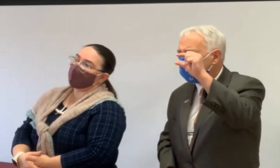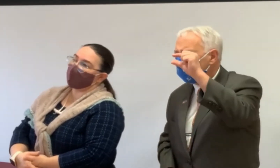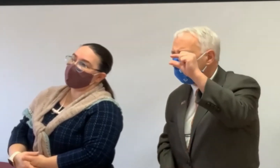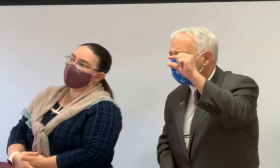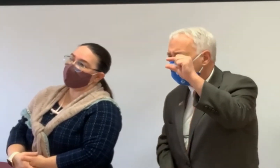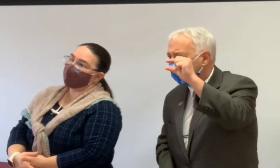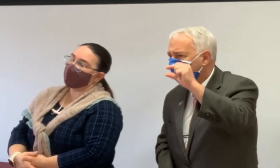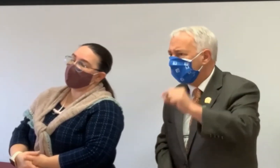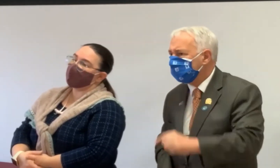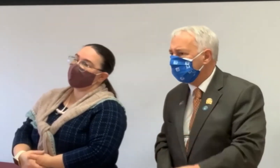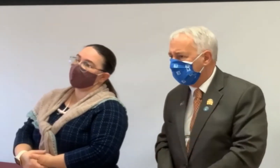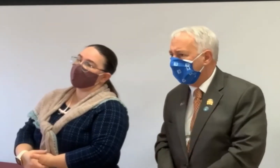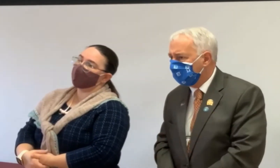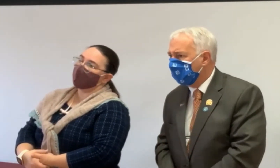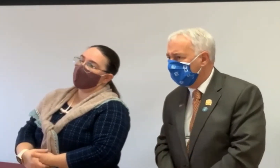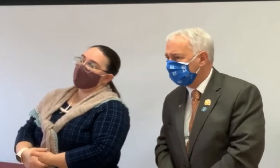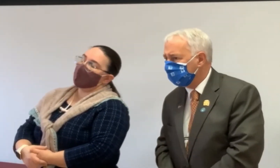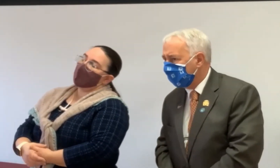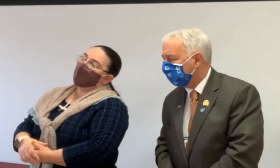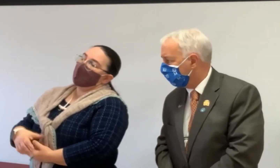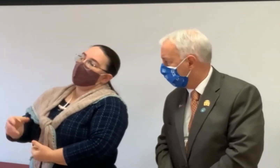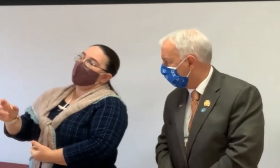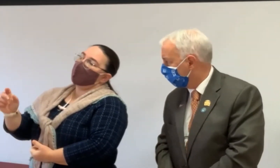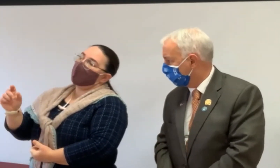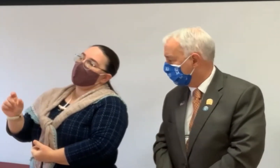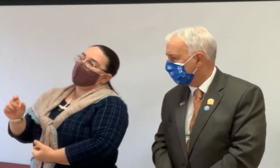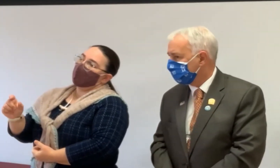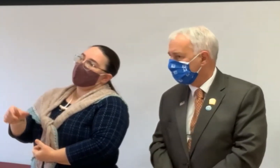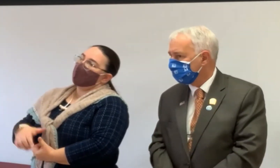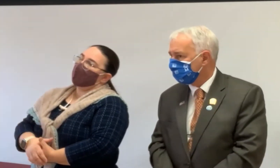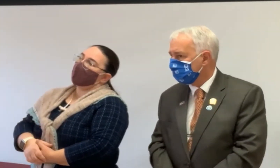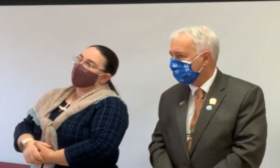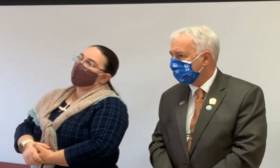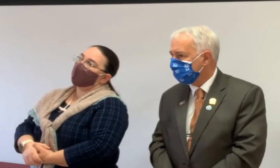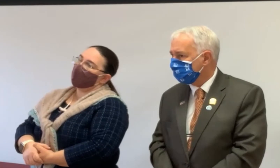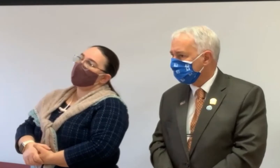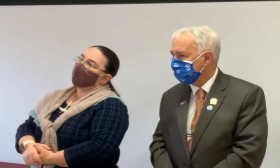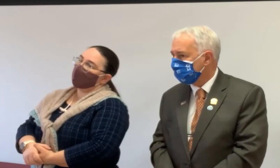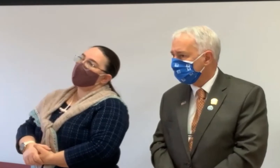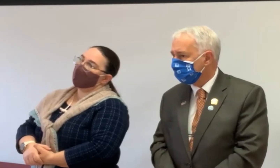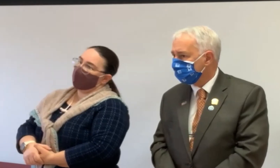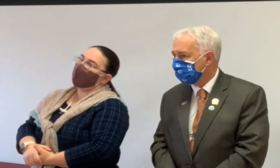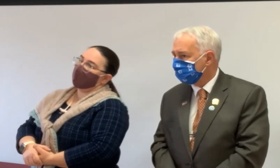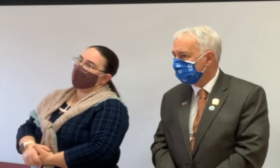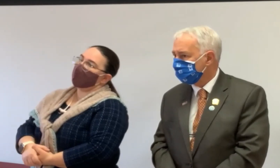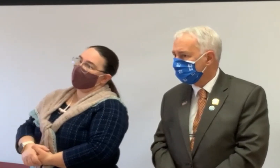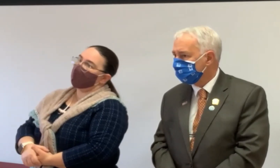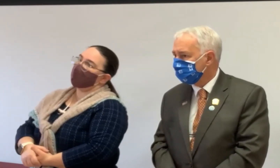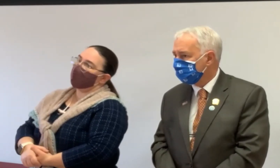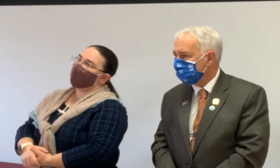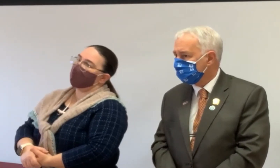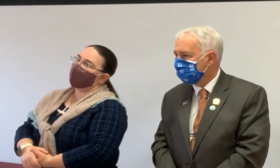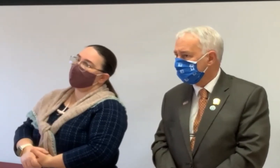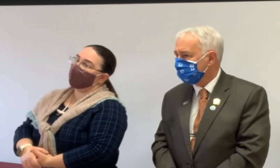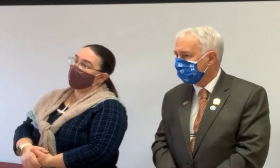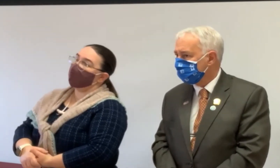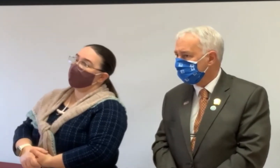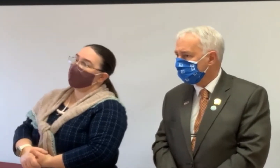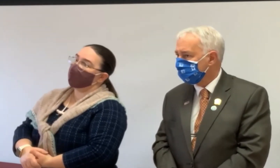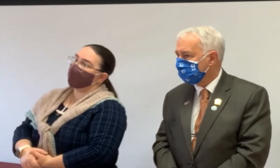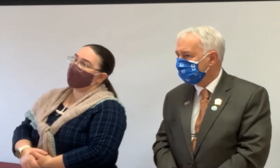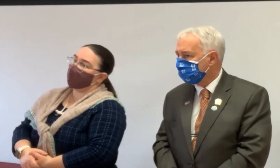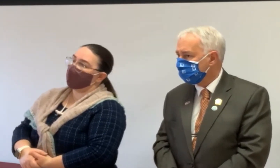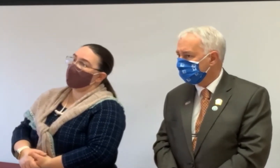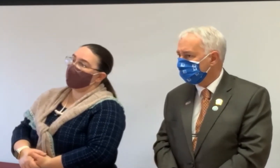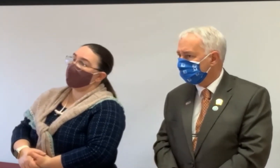conventional mortgage. a little higher. About the same. Almost the same. What? Y'all's main concern here is mainly shooting their seniors. Am I right?